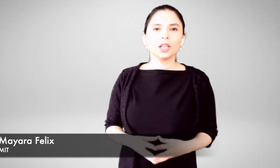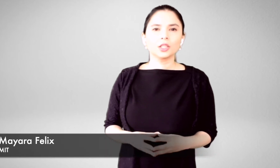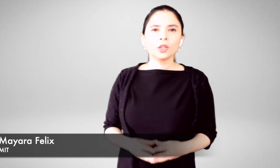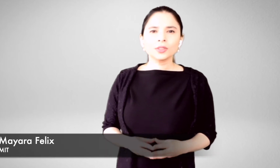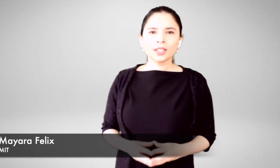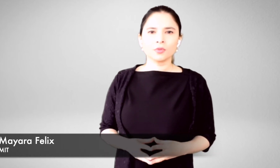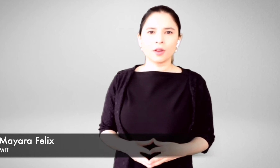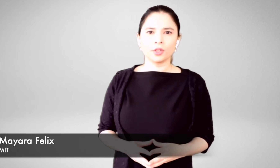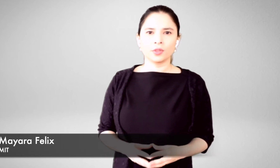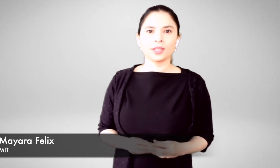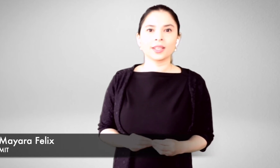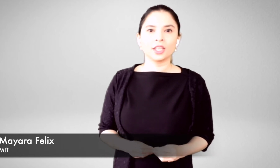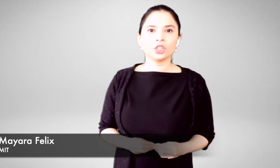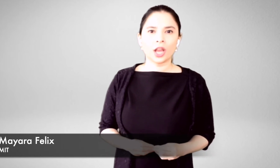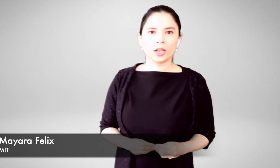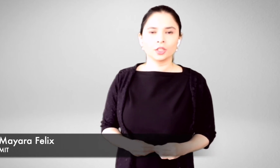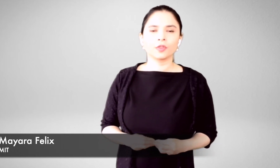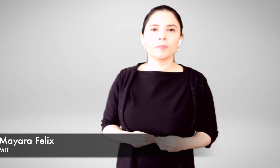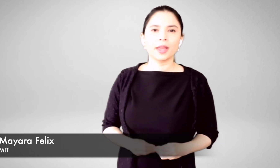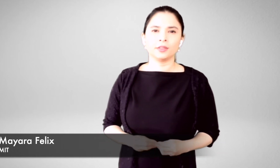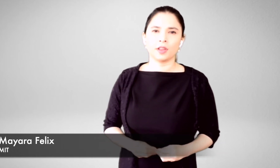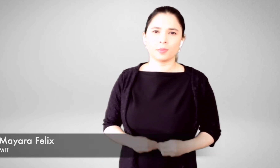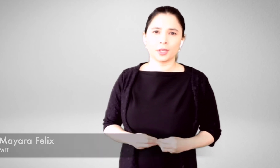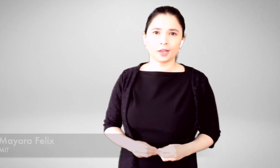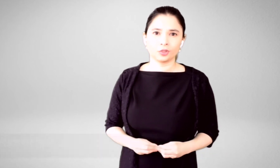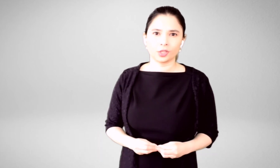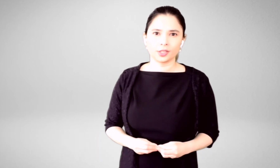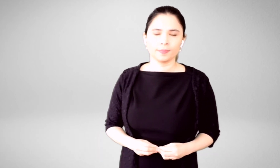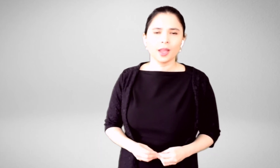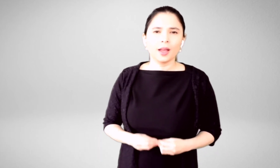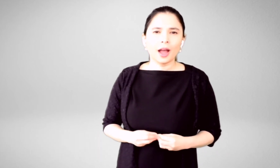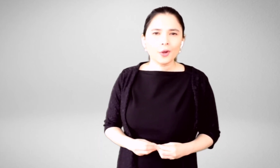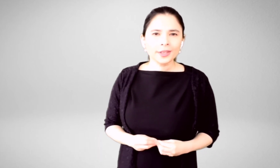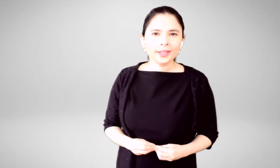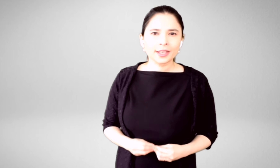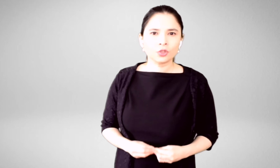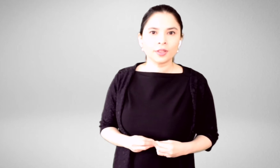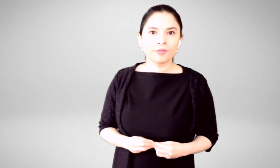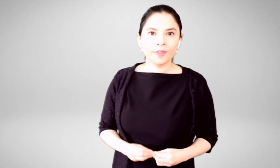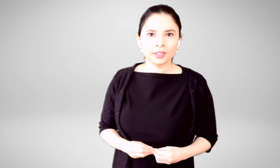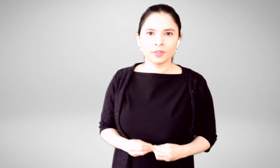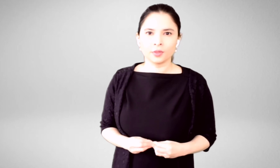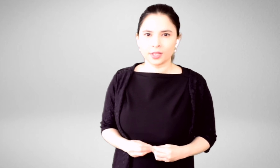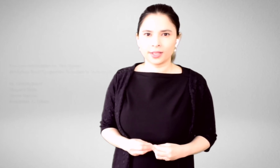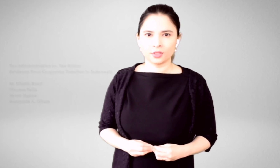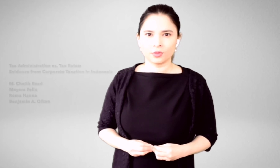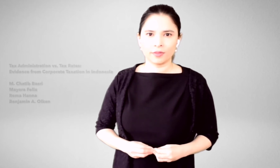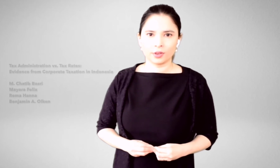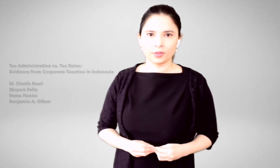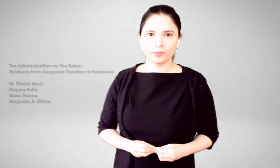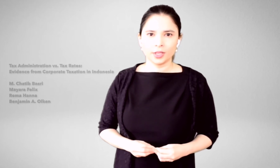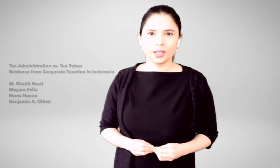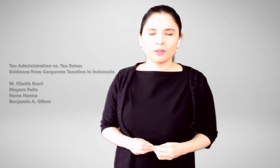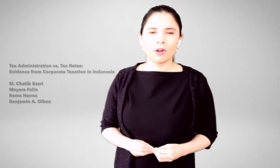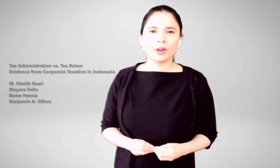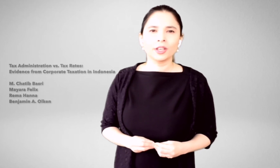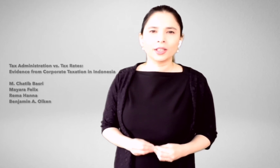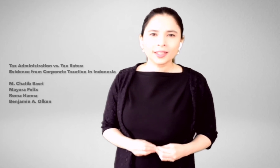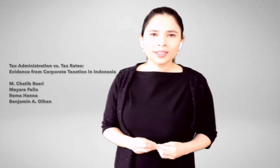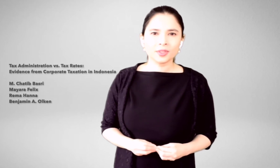Low tax revenues is a key challenge for many developing countries. How can these countries effectively raise tax revenues? Well, in our latest